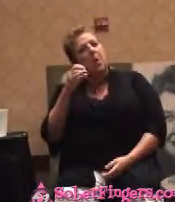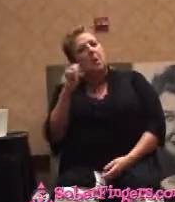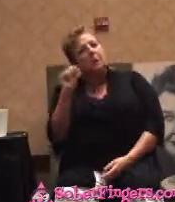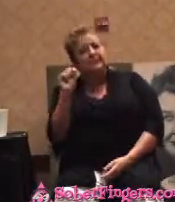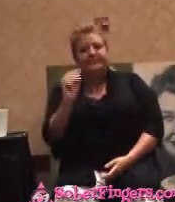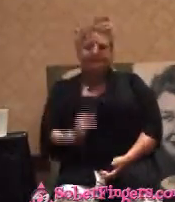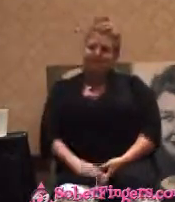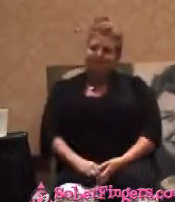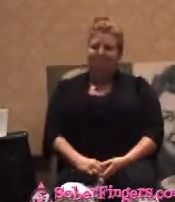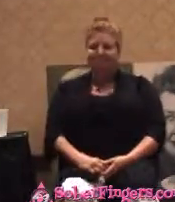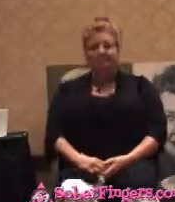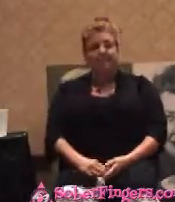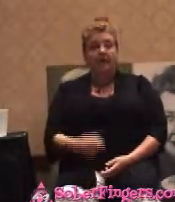I support a lot of people.